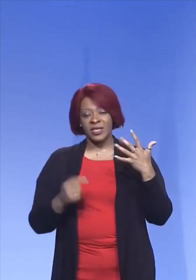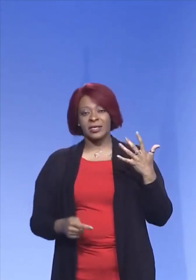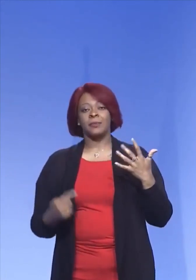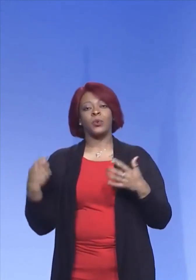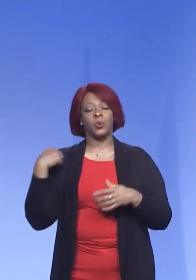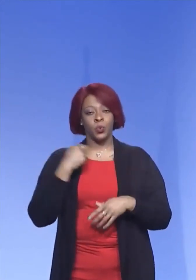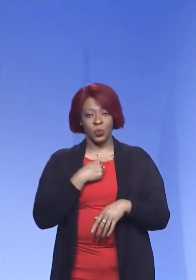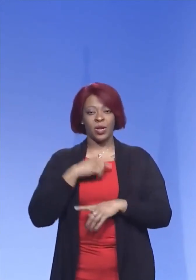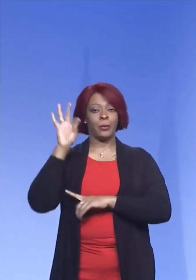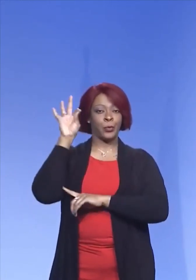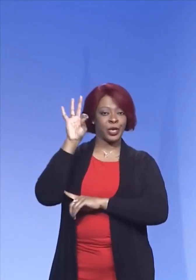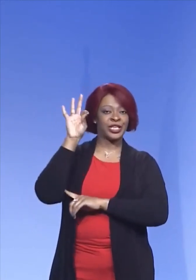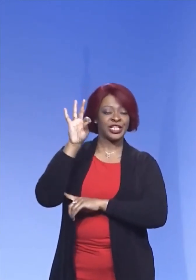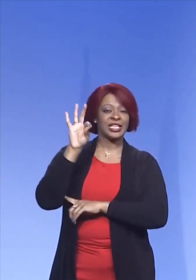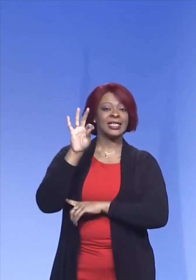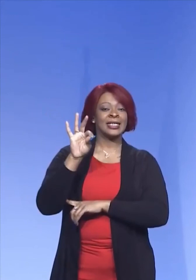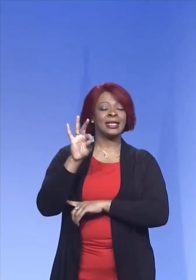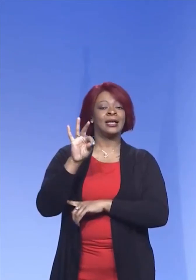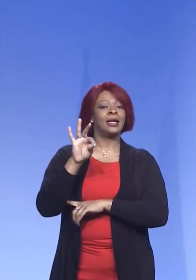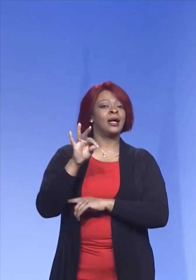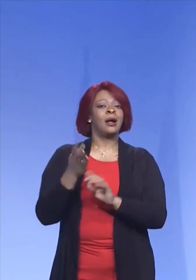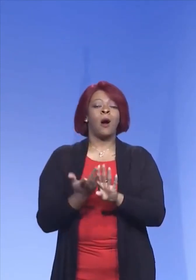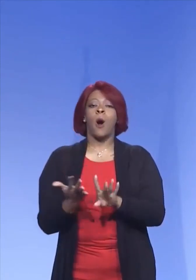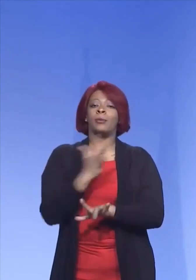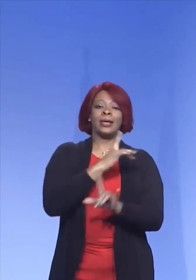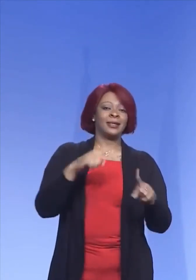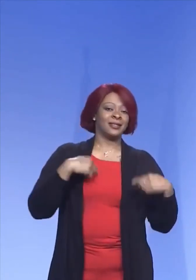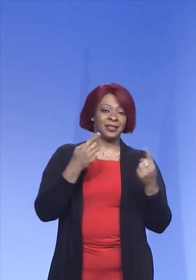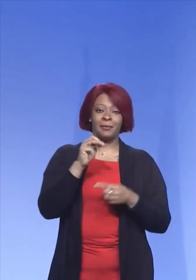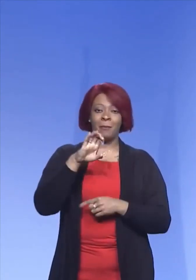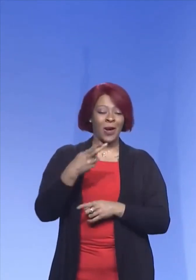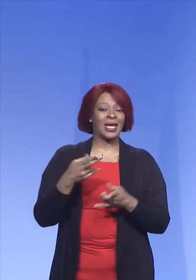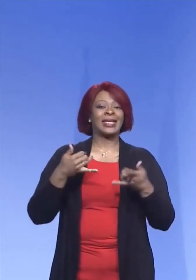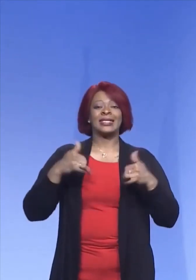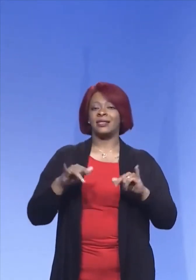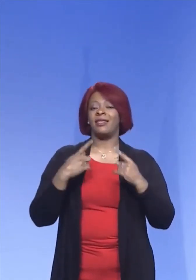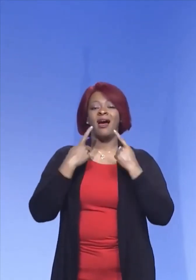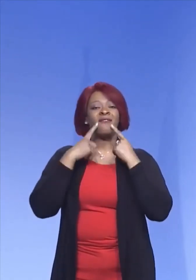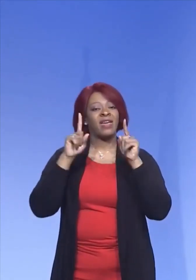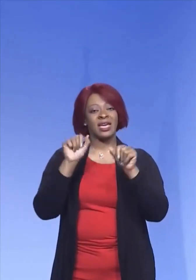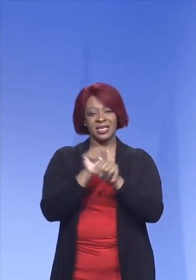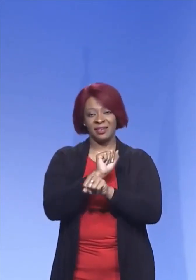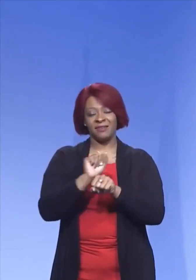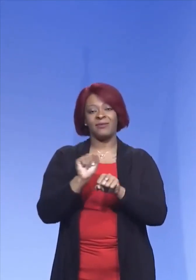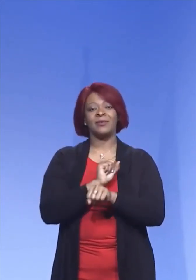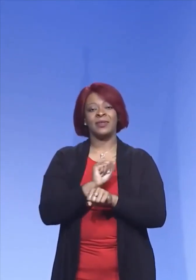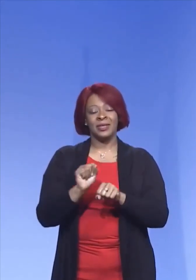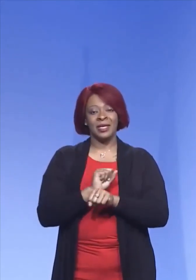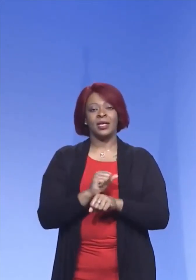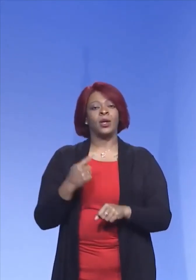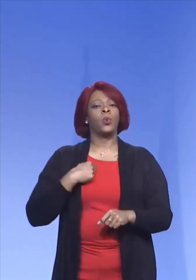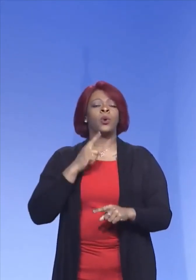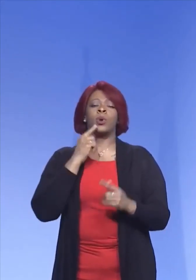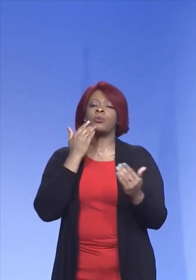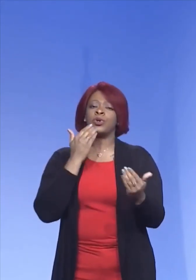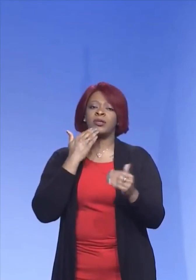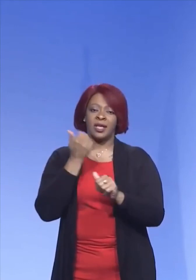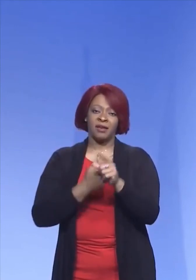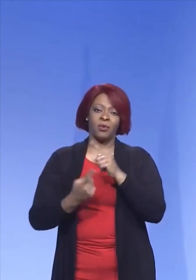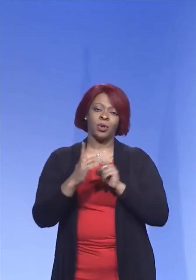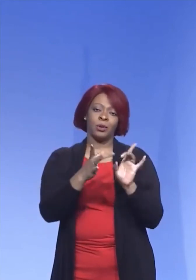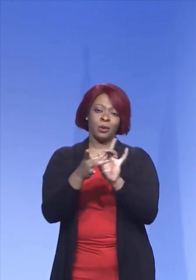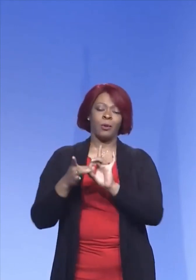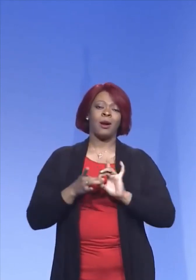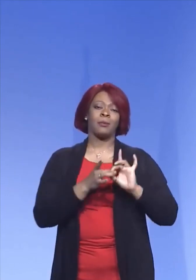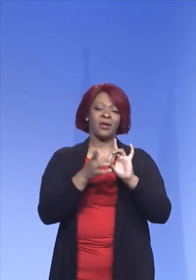we've been preaching all the way back to last March. They're still the effective ones and we appreciate everybody's cooperation